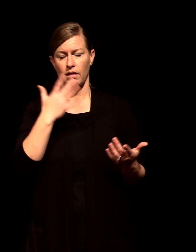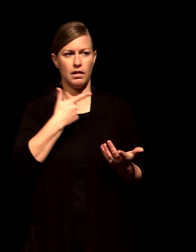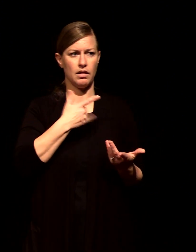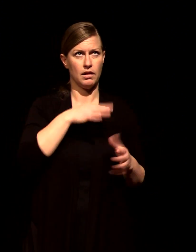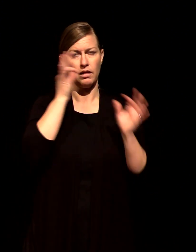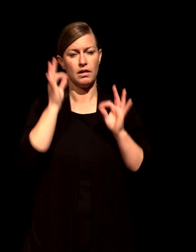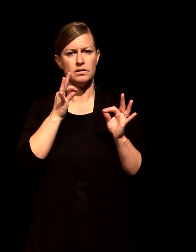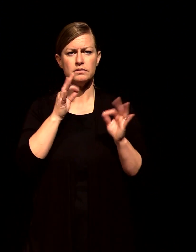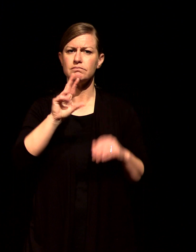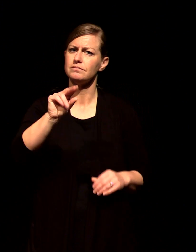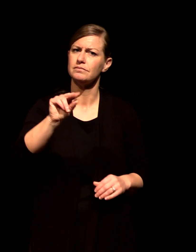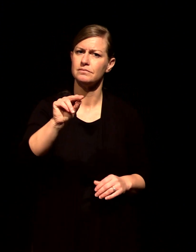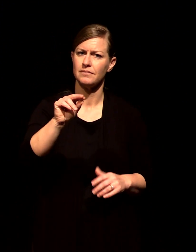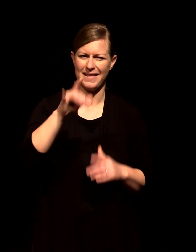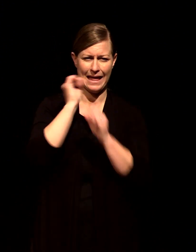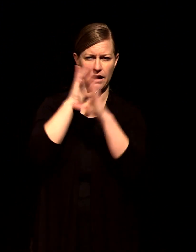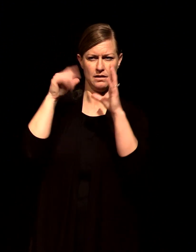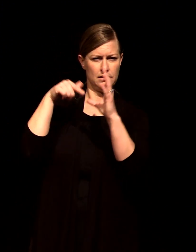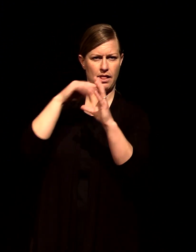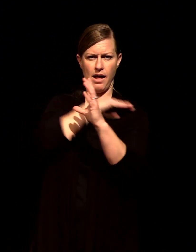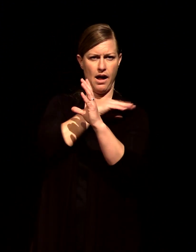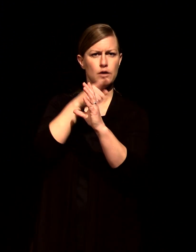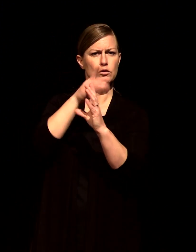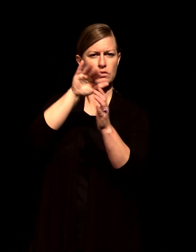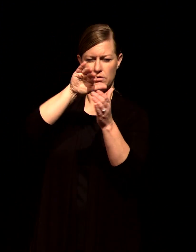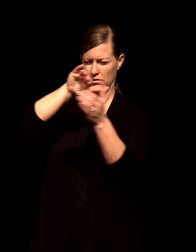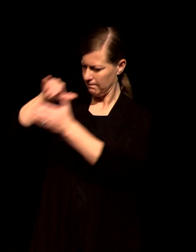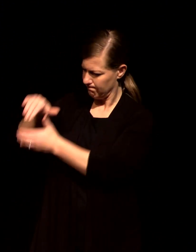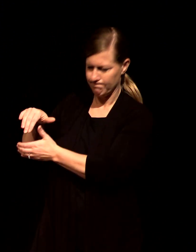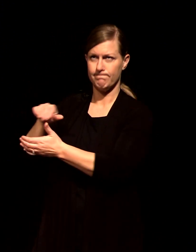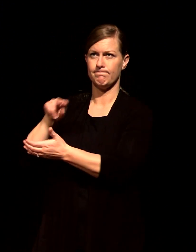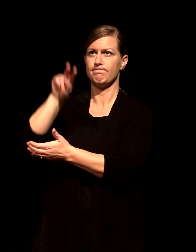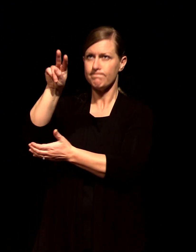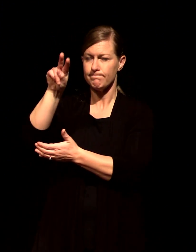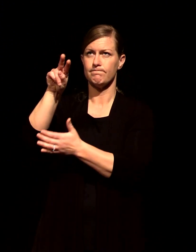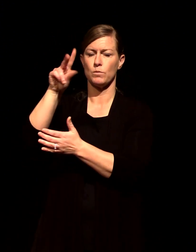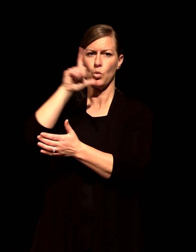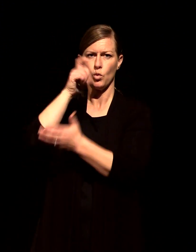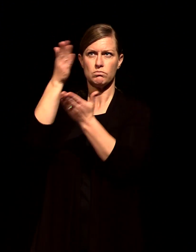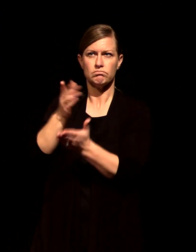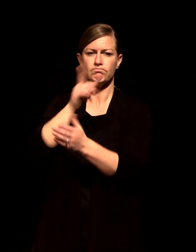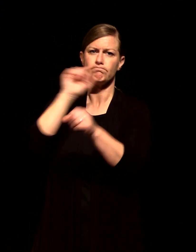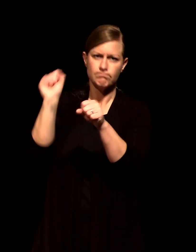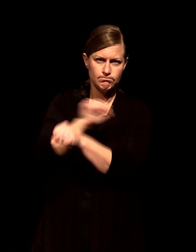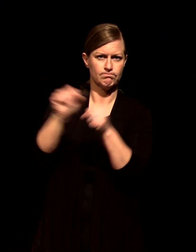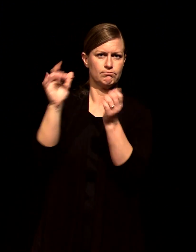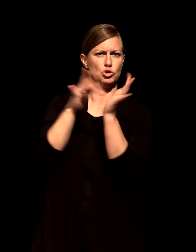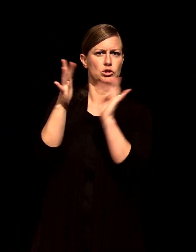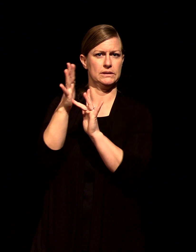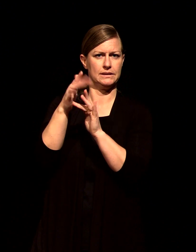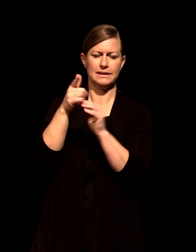keep coming keep coming and lastly I would say this stay focused